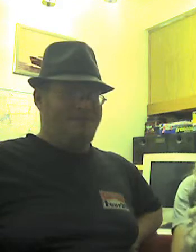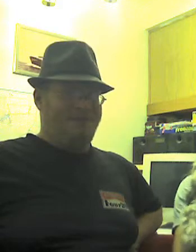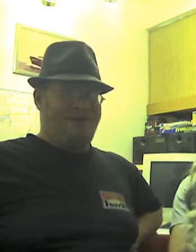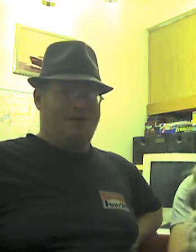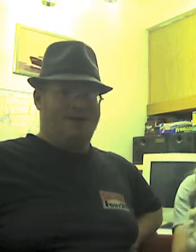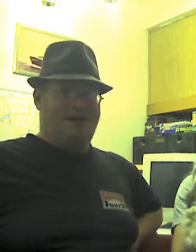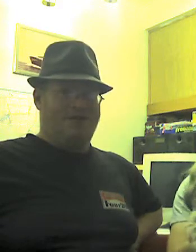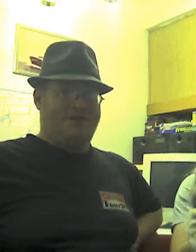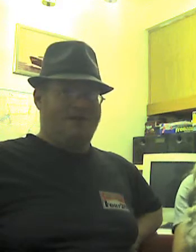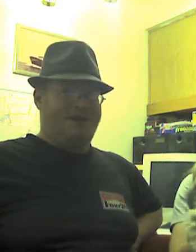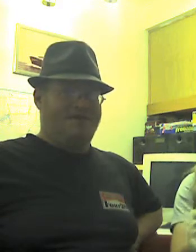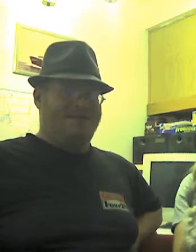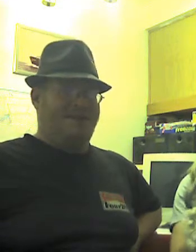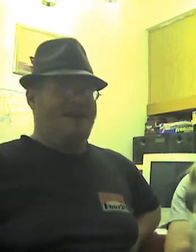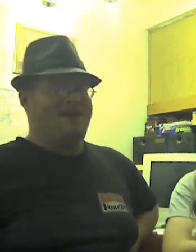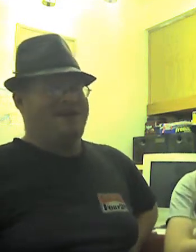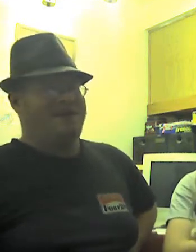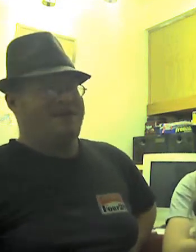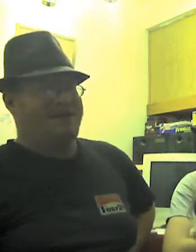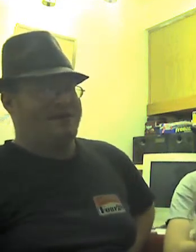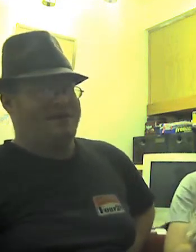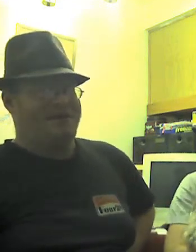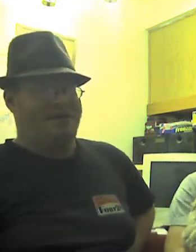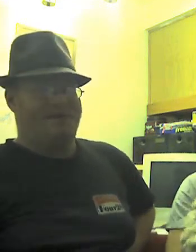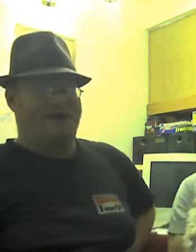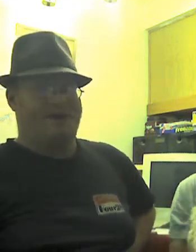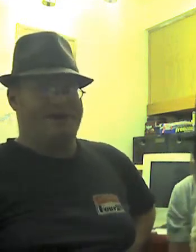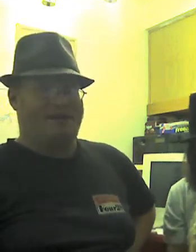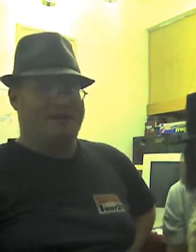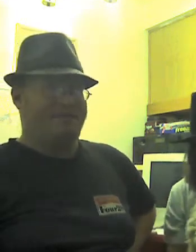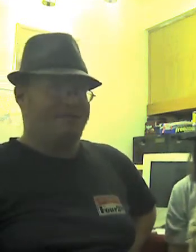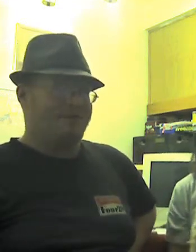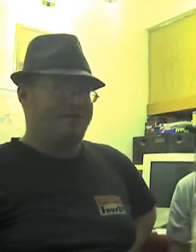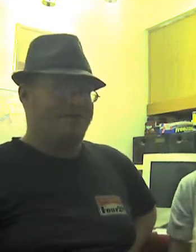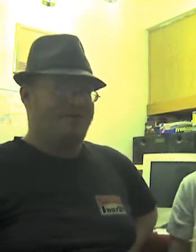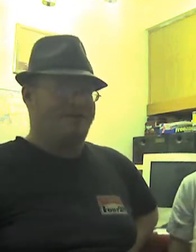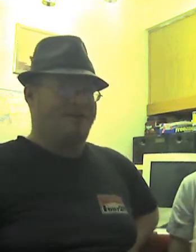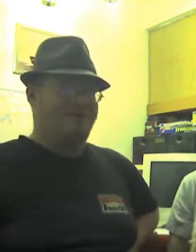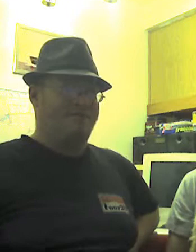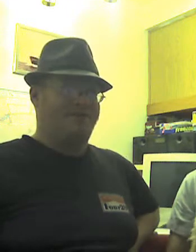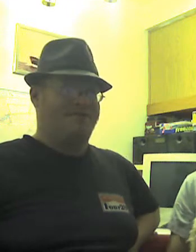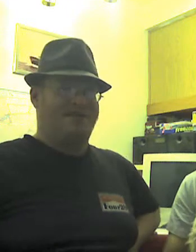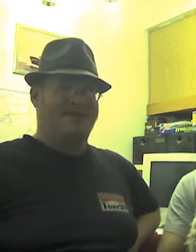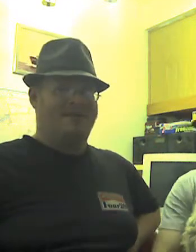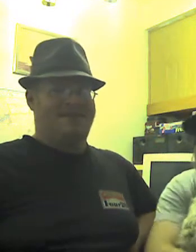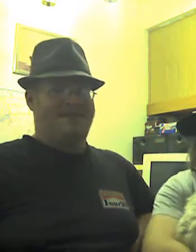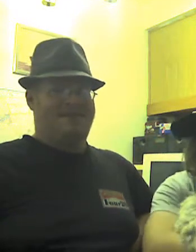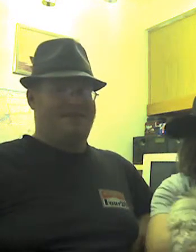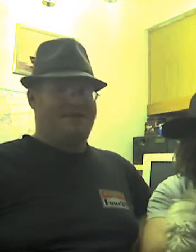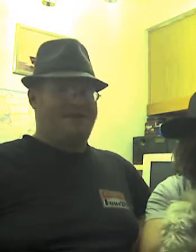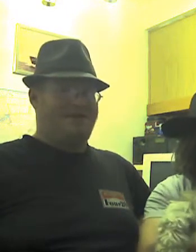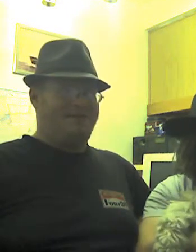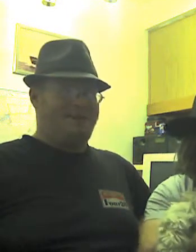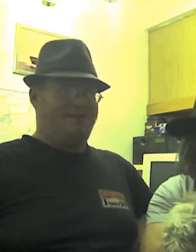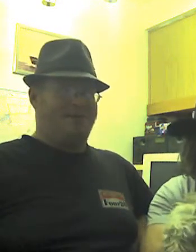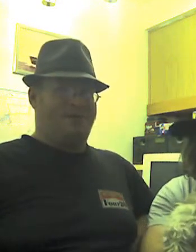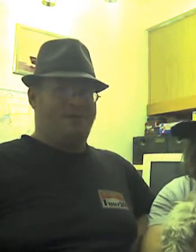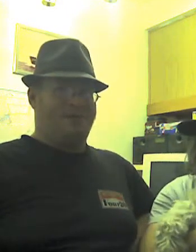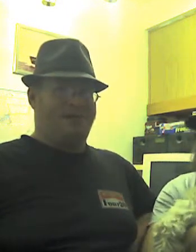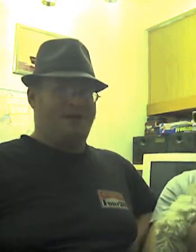We were childhood friends, and he re-contacted with me and wants to come out for a visit. So, I'm looking forward to